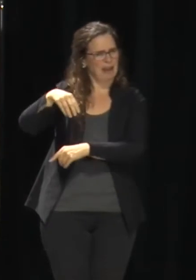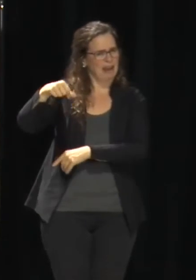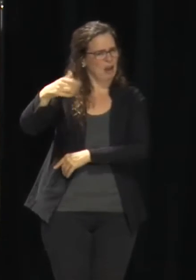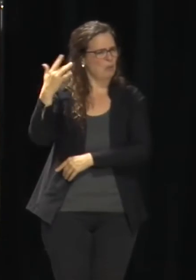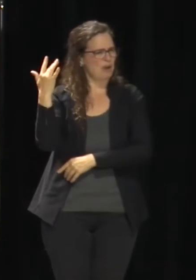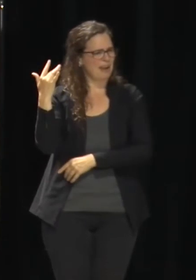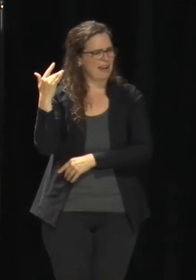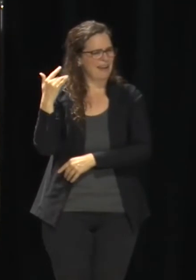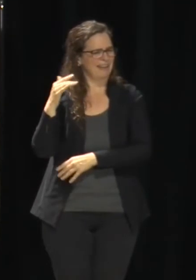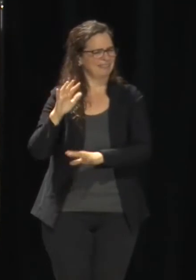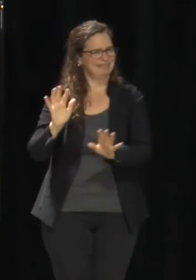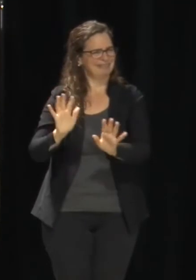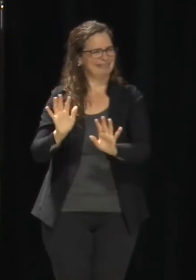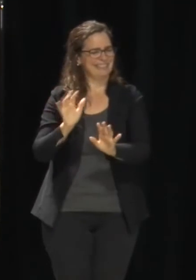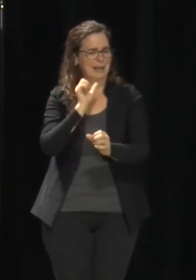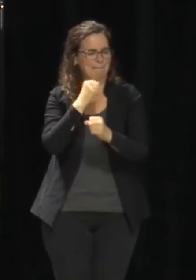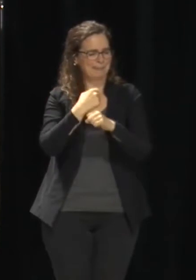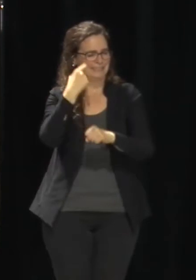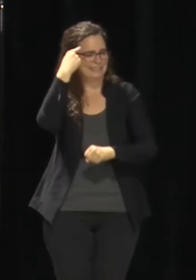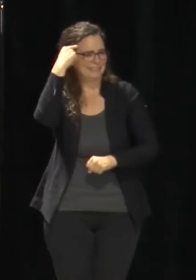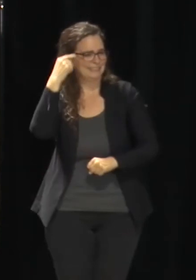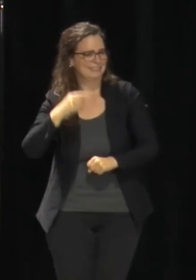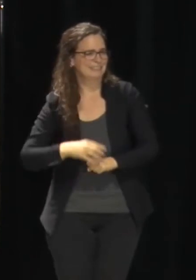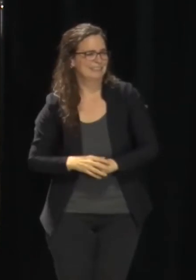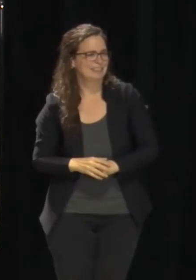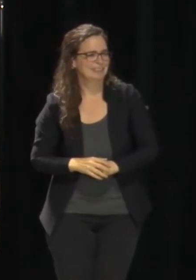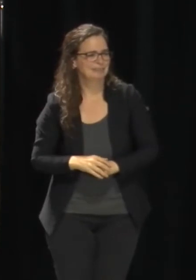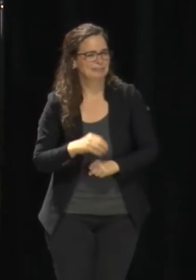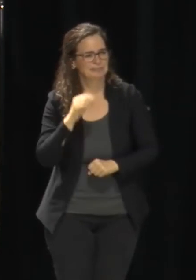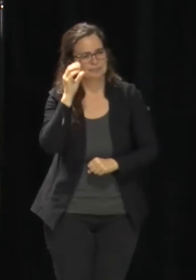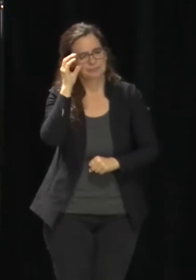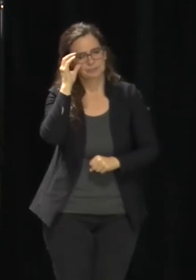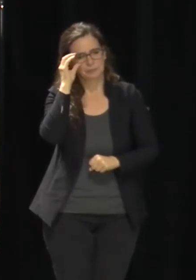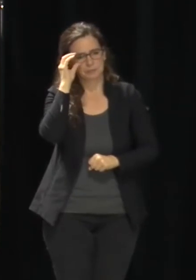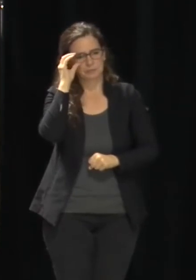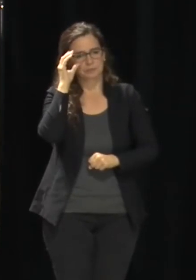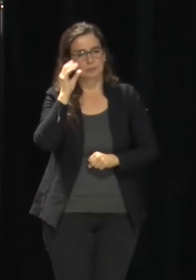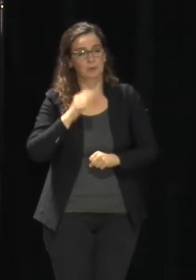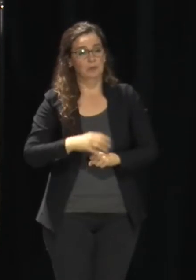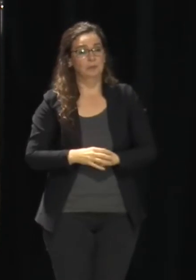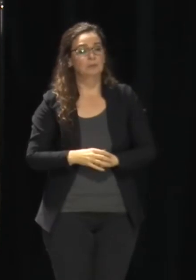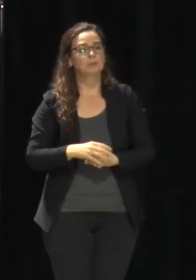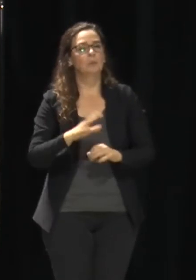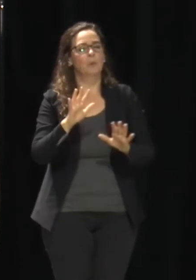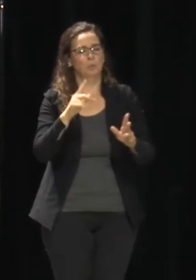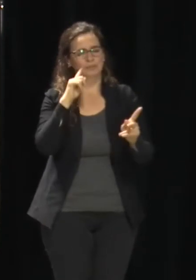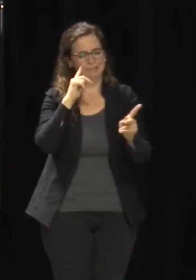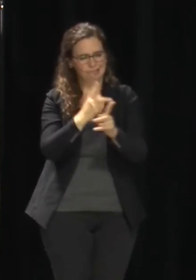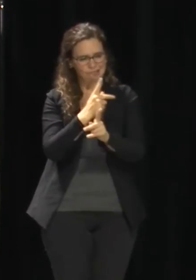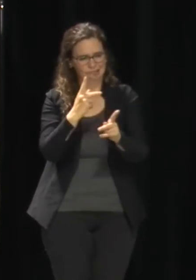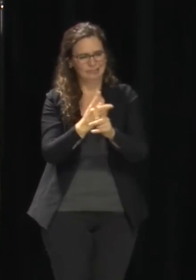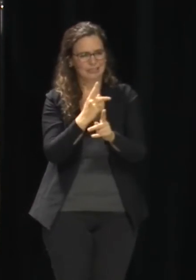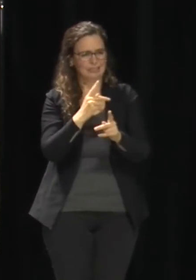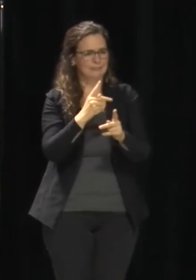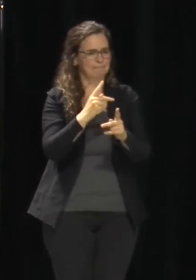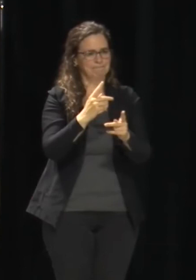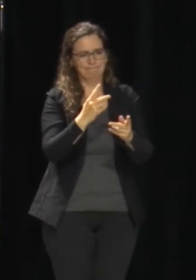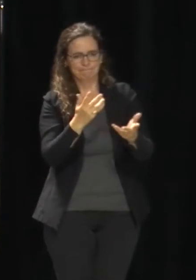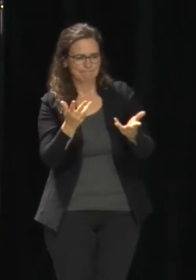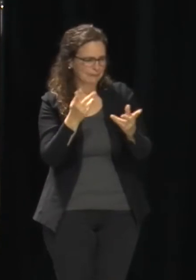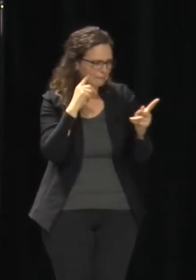well business-wise. So, please let me restructure everything and restructure who I owe money to